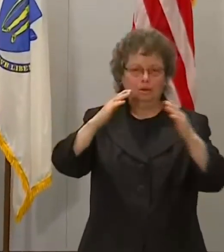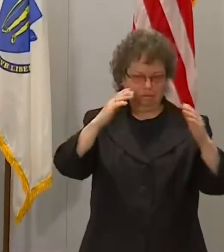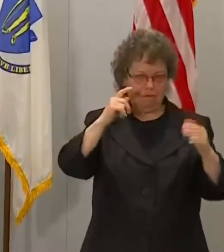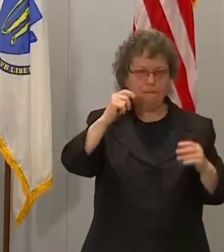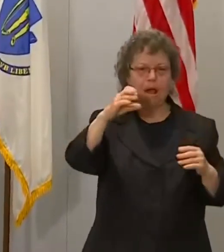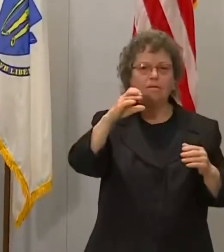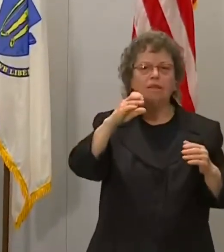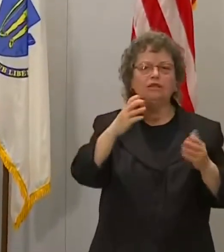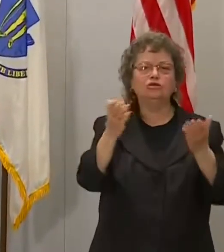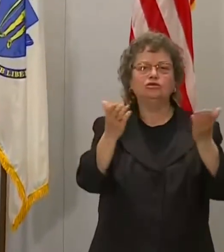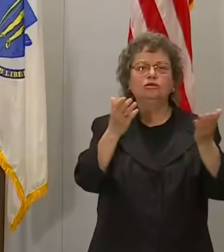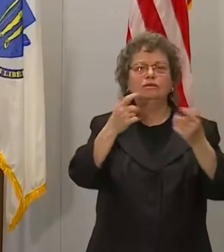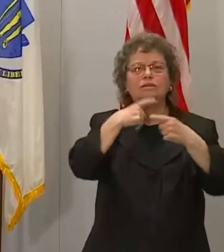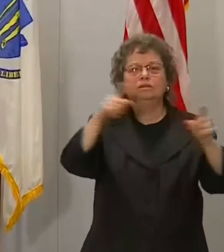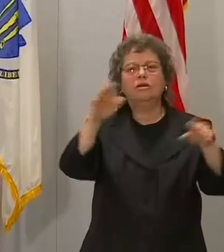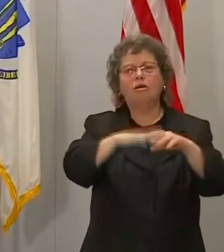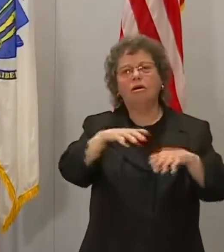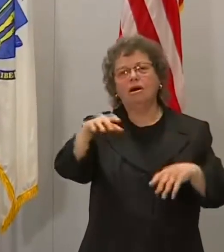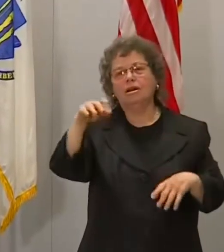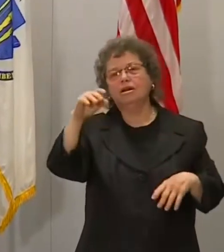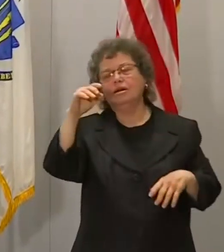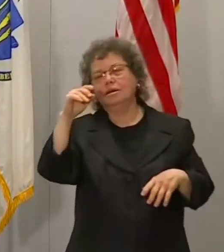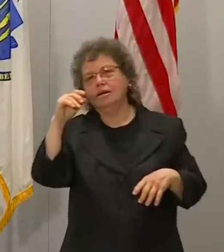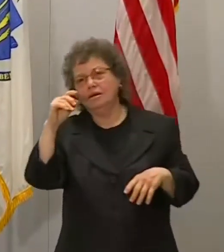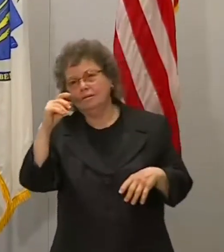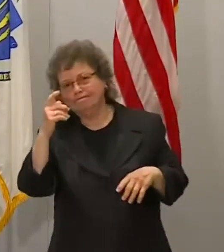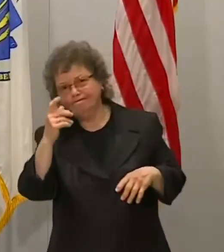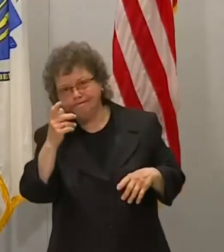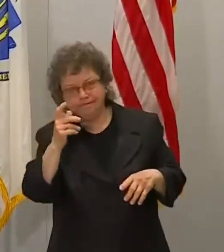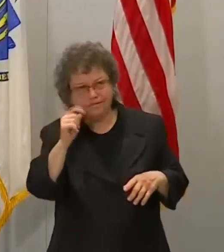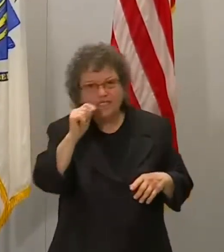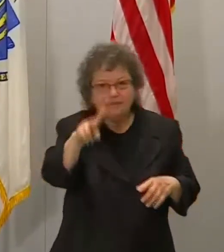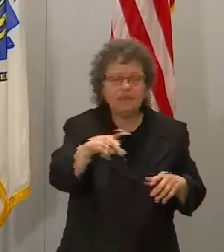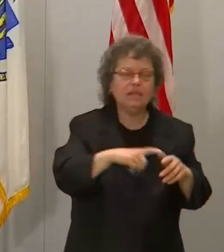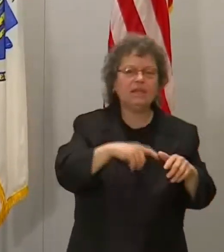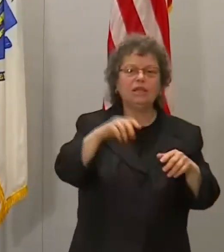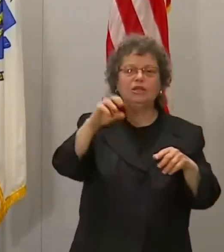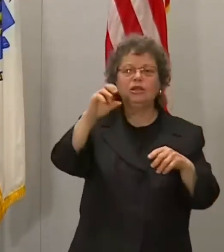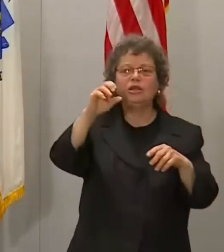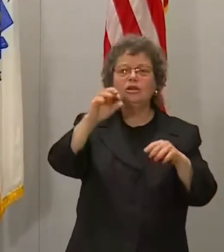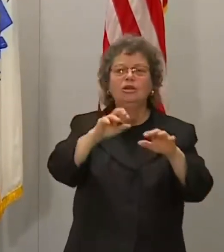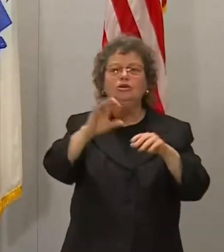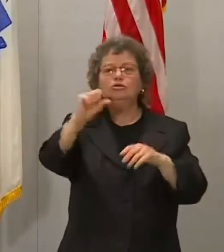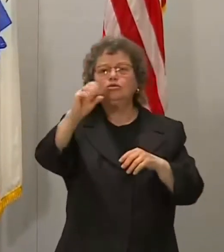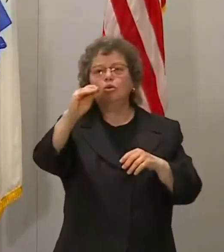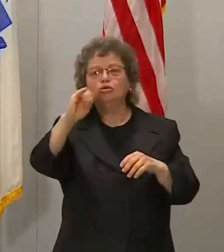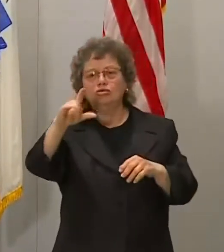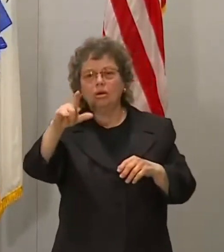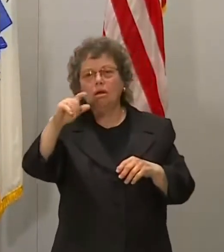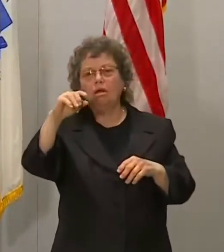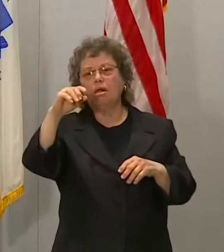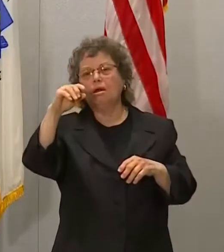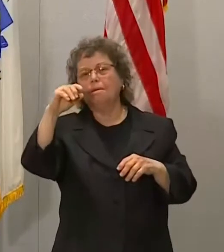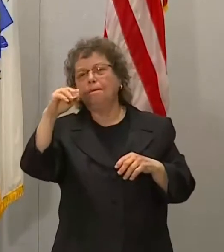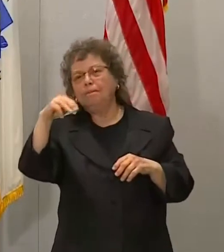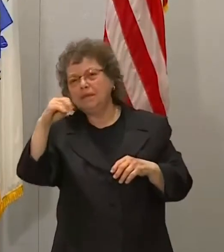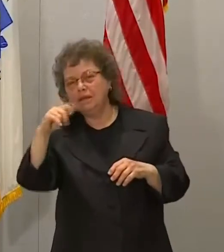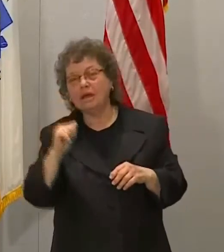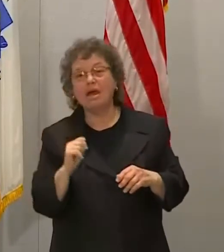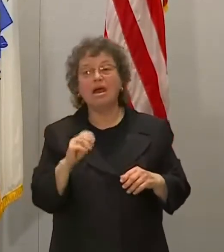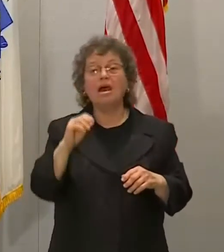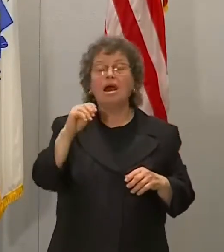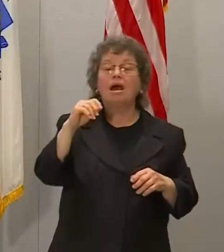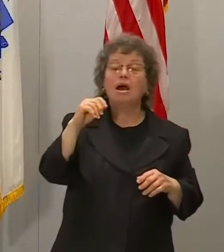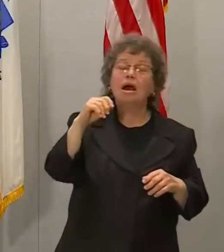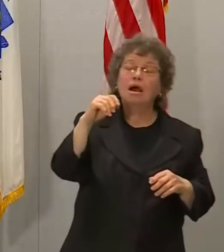following on social media, so creating messages from our players. Alberto mentioned Pedro Martinez and David Ortiz, who have already engaged in